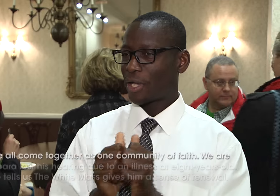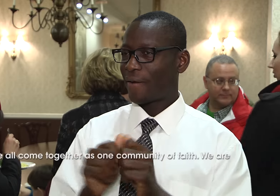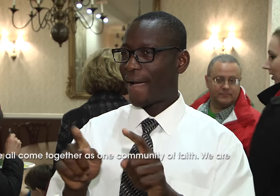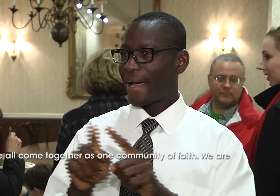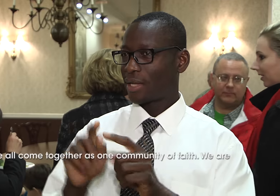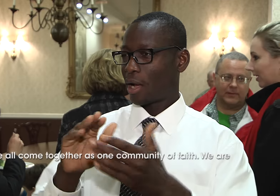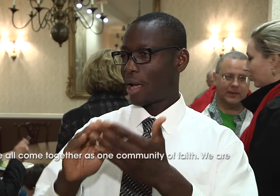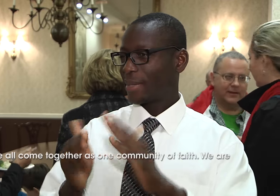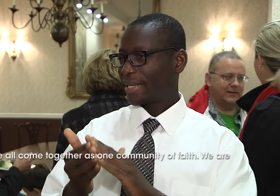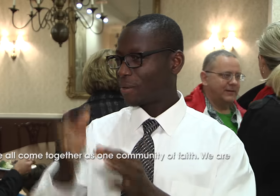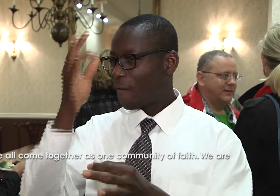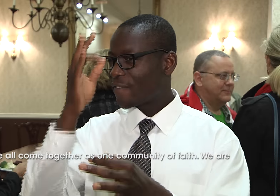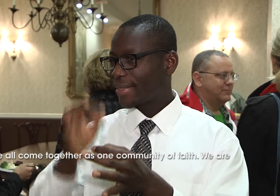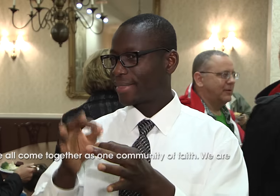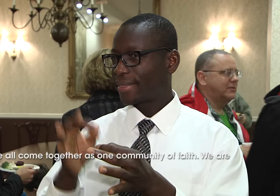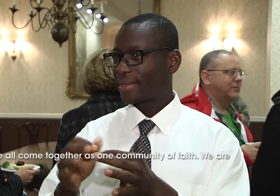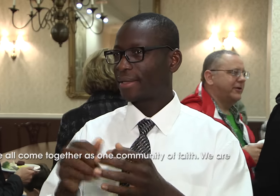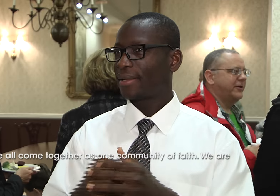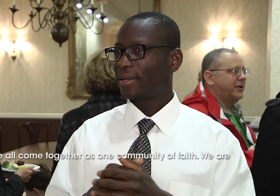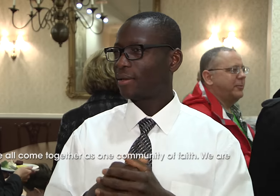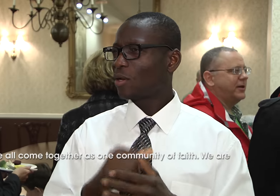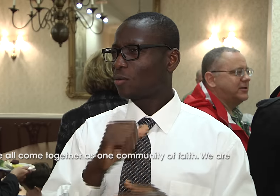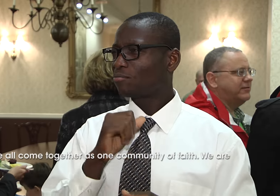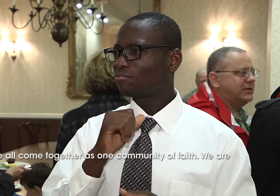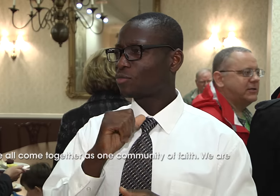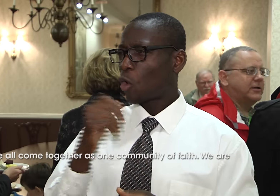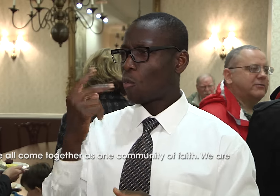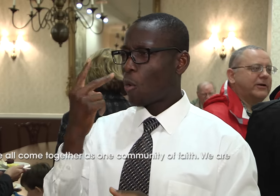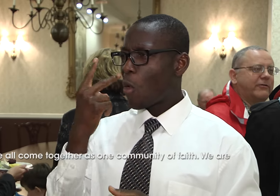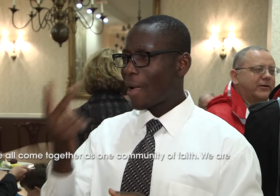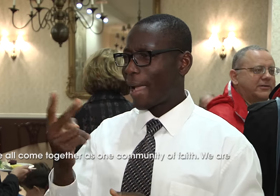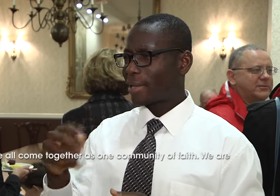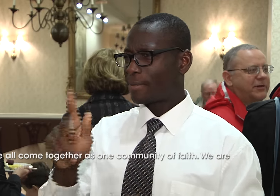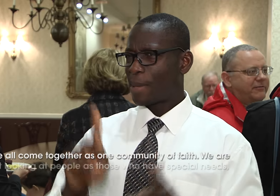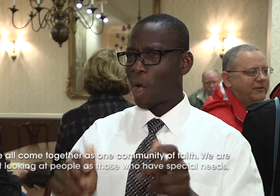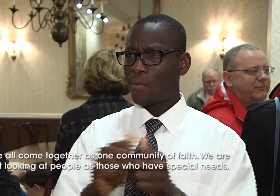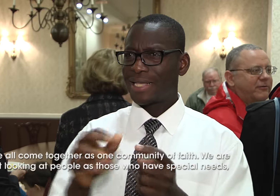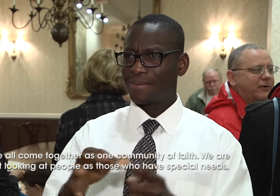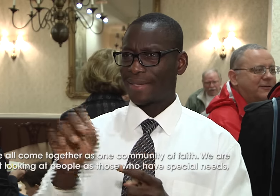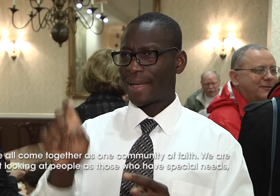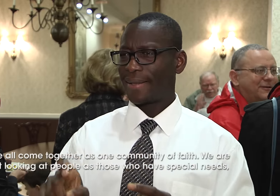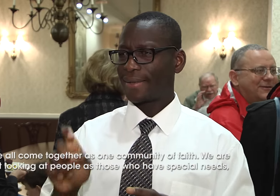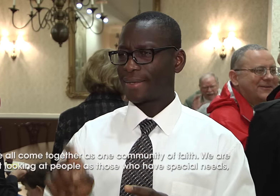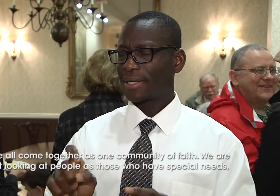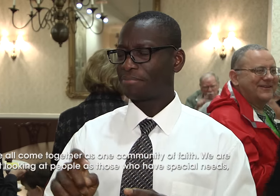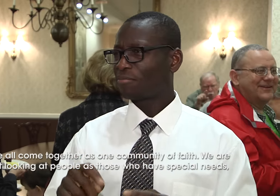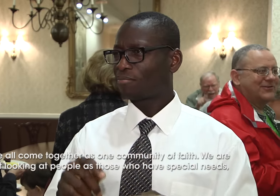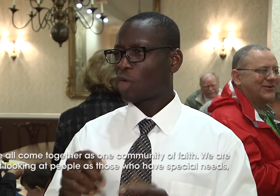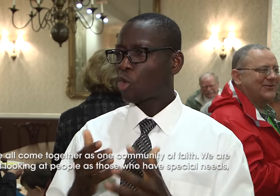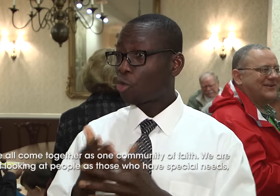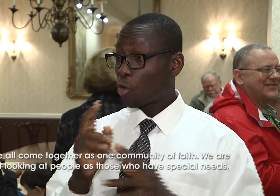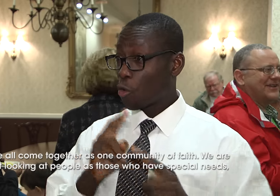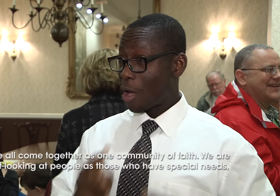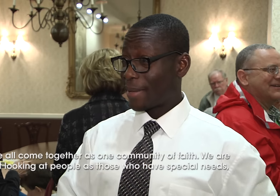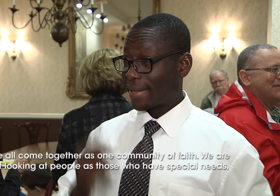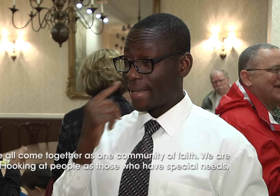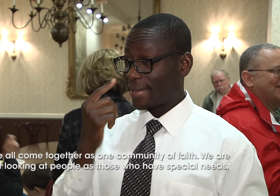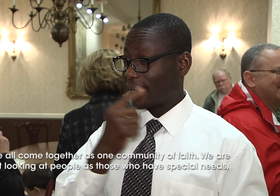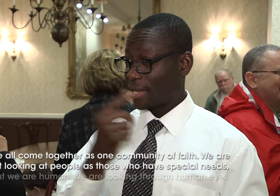We all come together as one community of faith. We're not looking at people as special needs, but